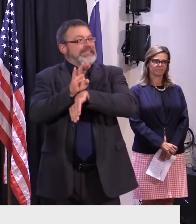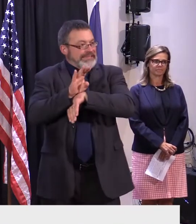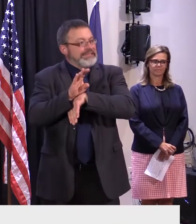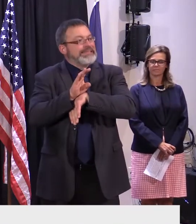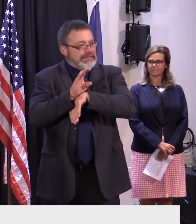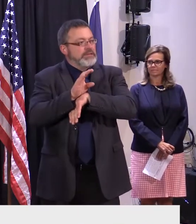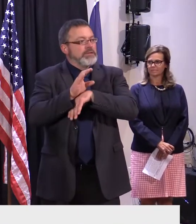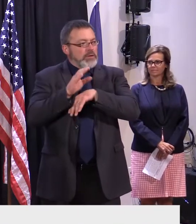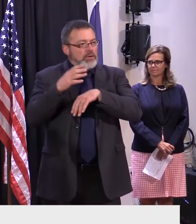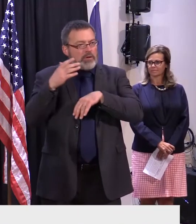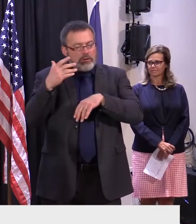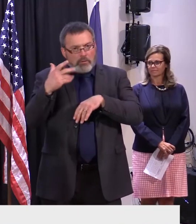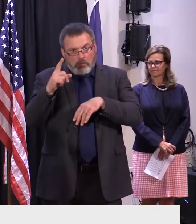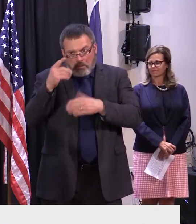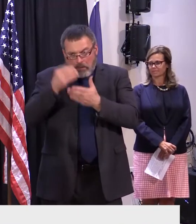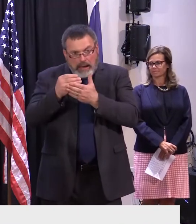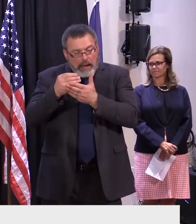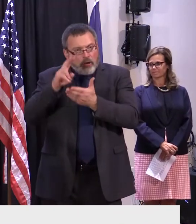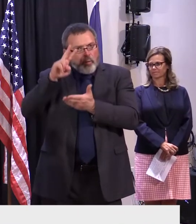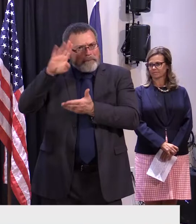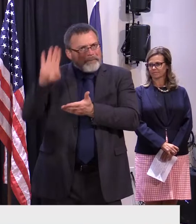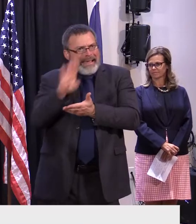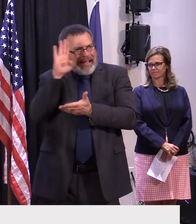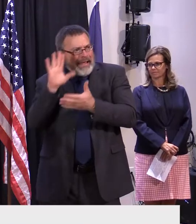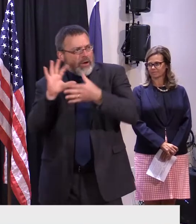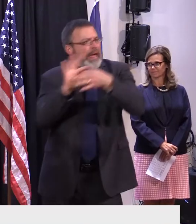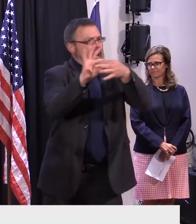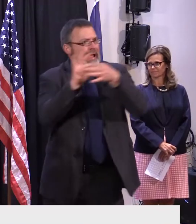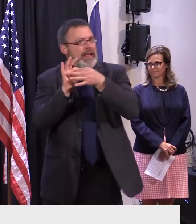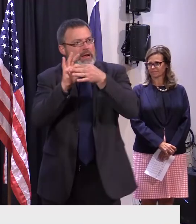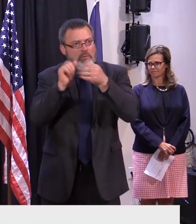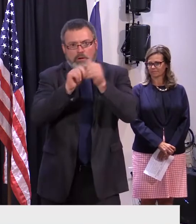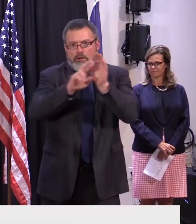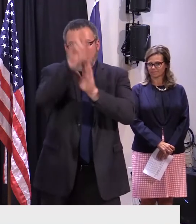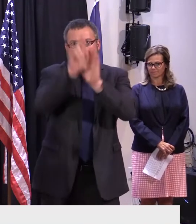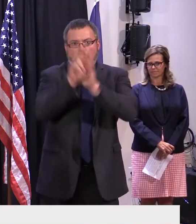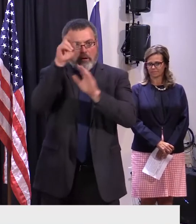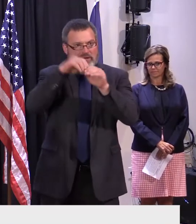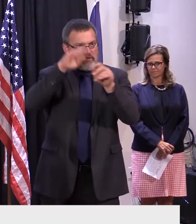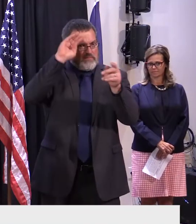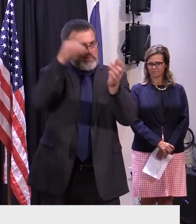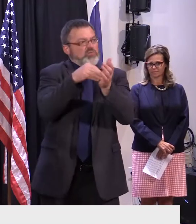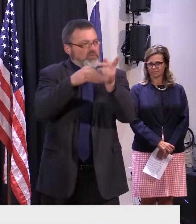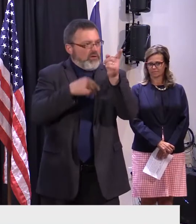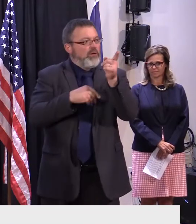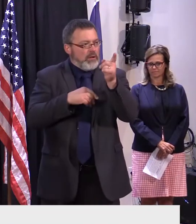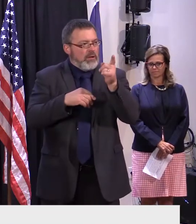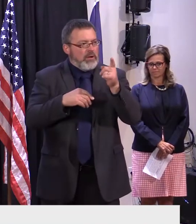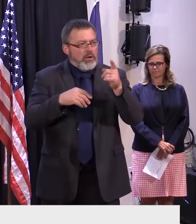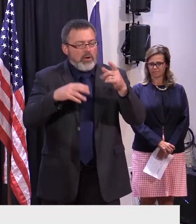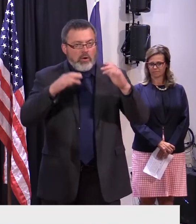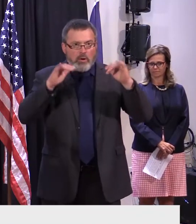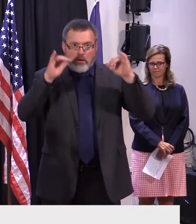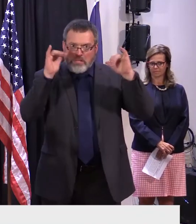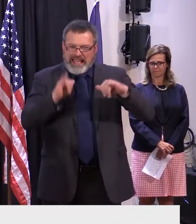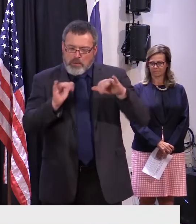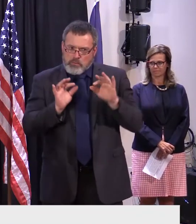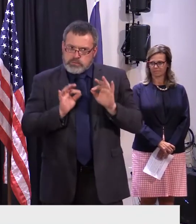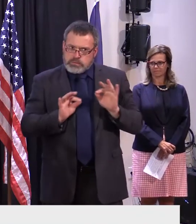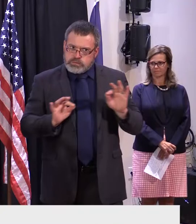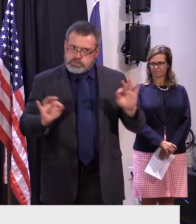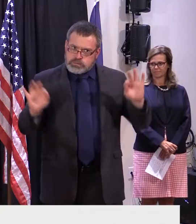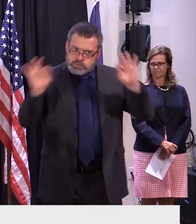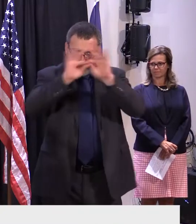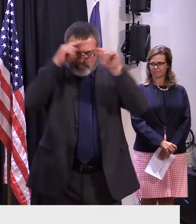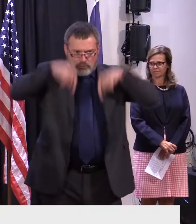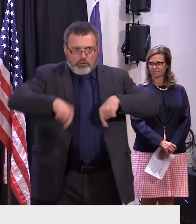This corridor and the supply chain it's created are vital to our economies, with more opportunities on the horizon.